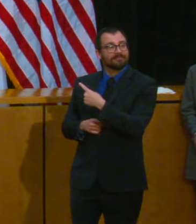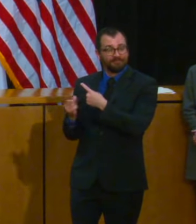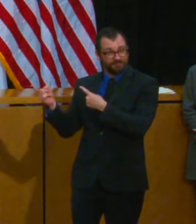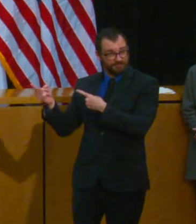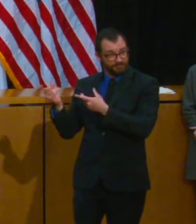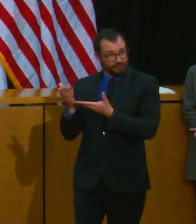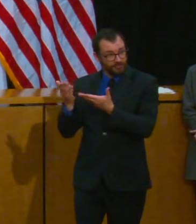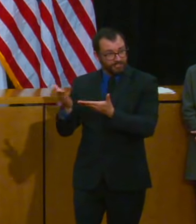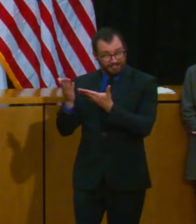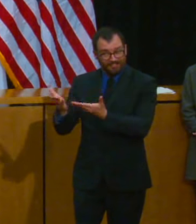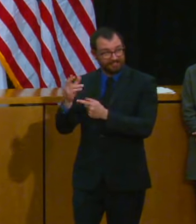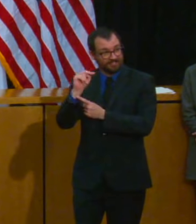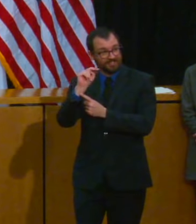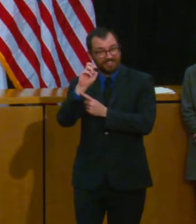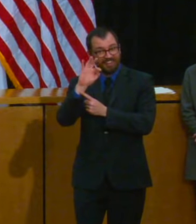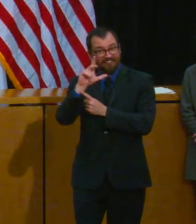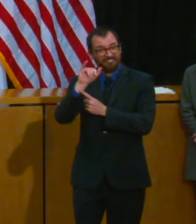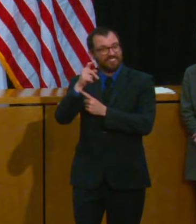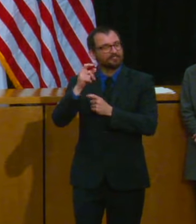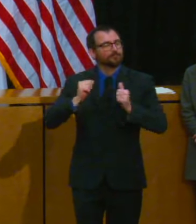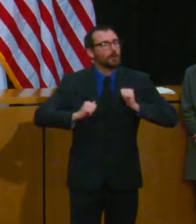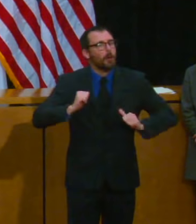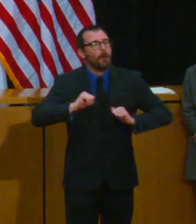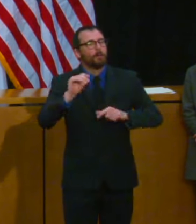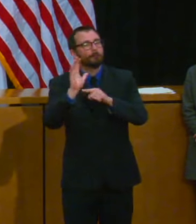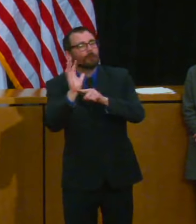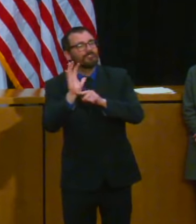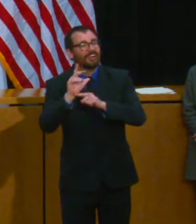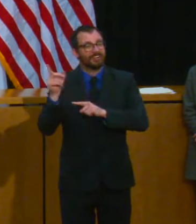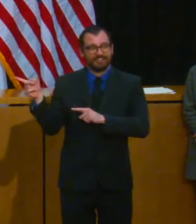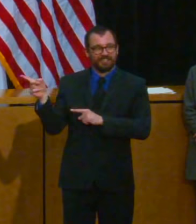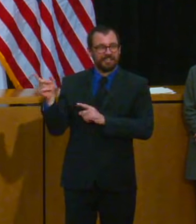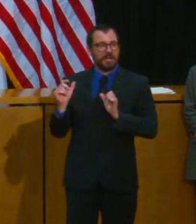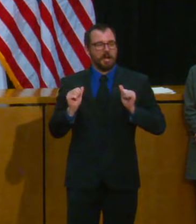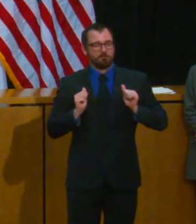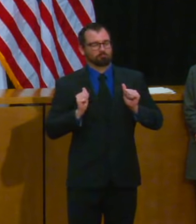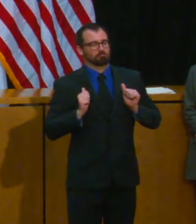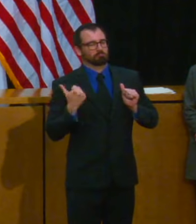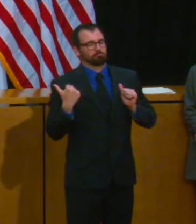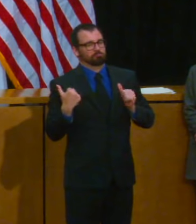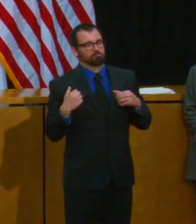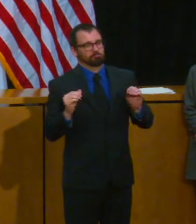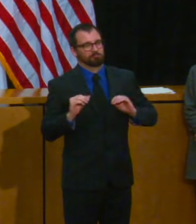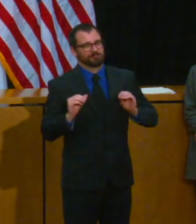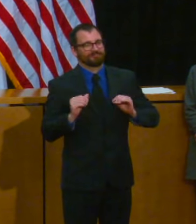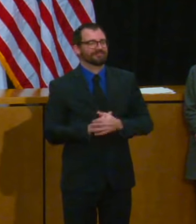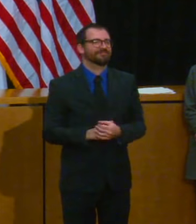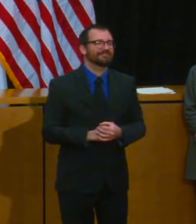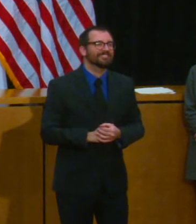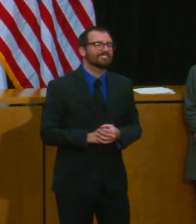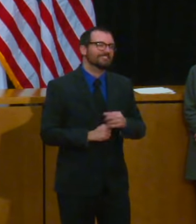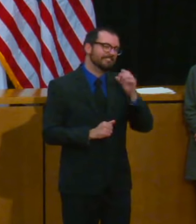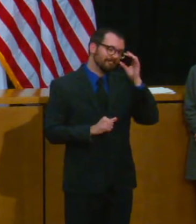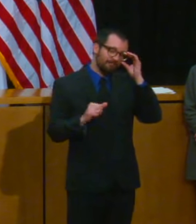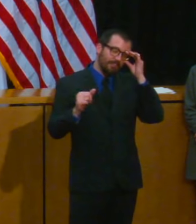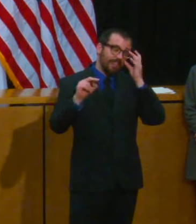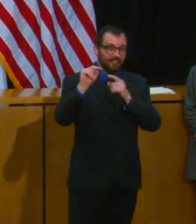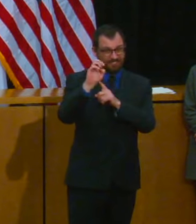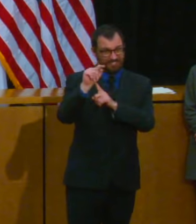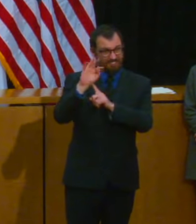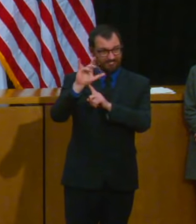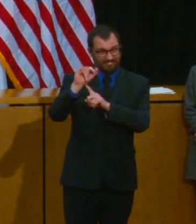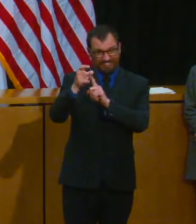no that would not be on my list the one thing I would recommend to anybody on Netflix is The Biggest Little Farm